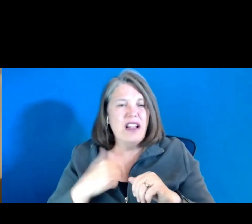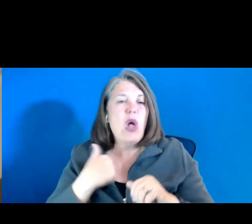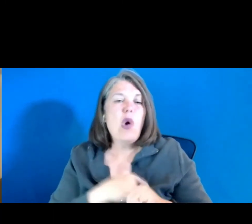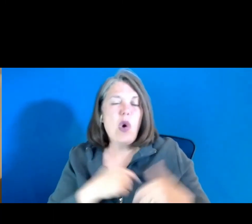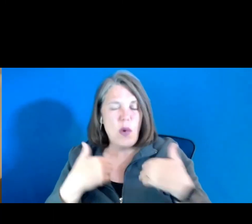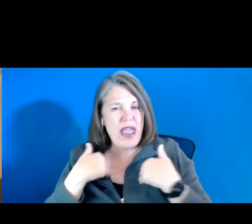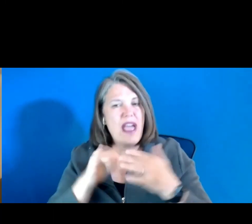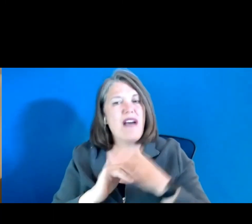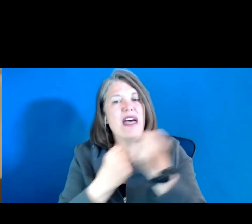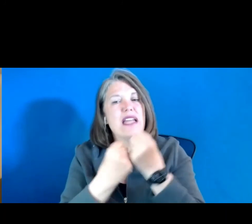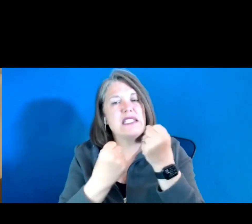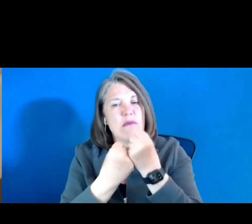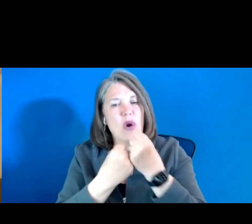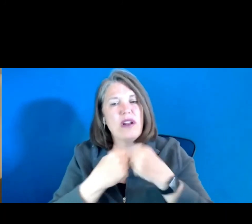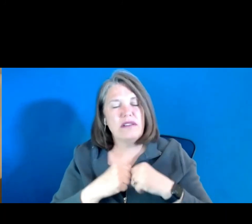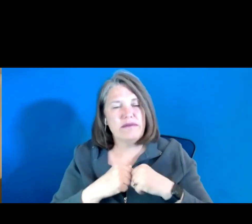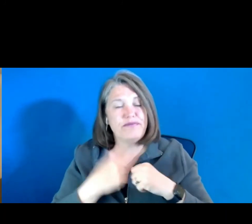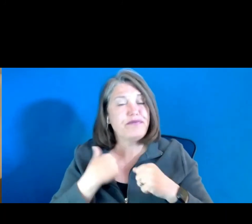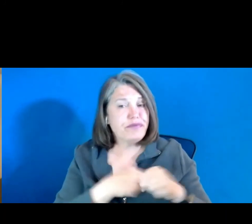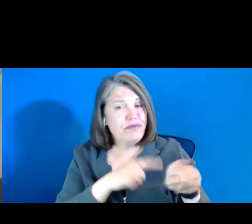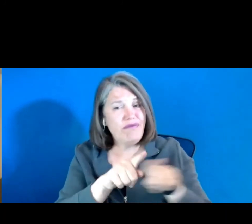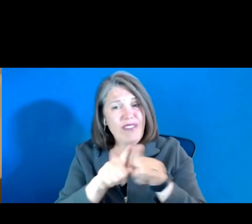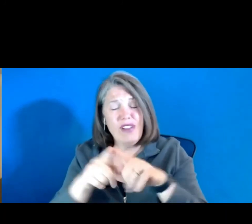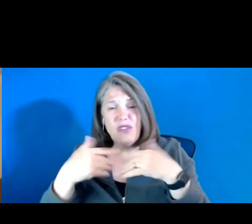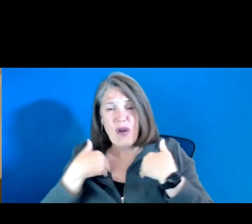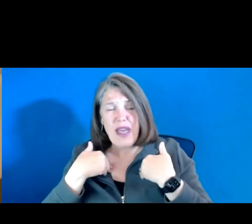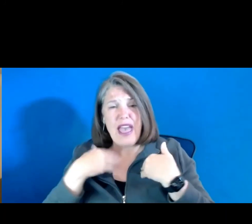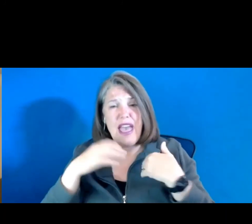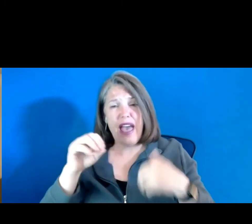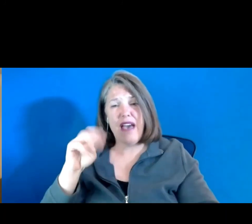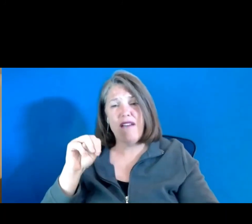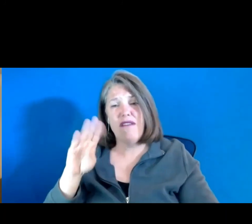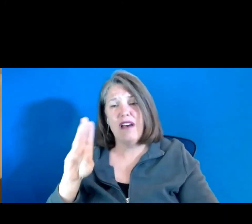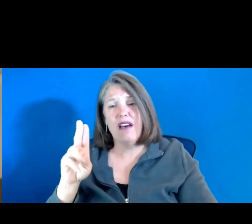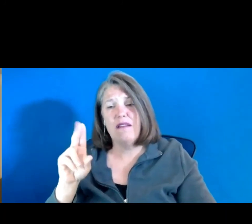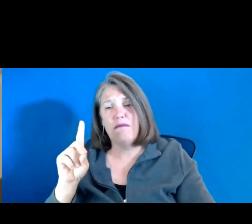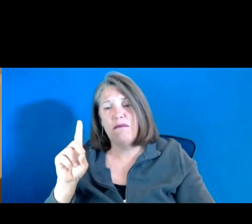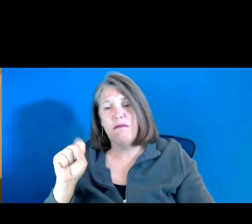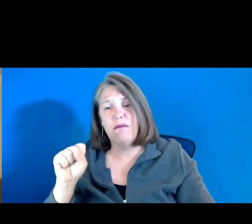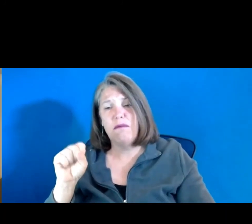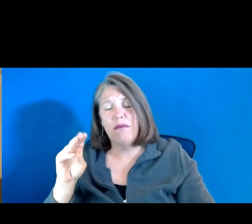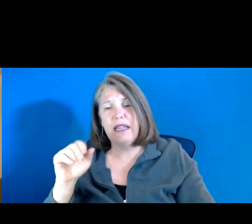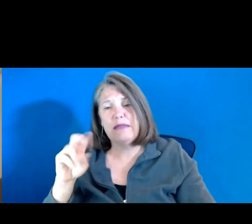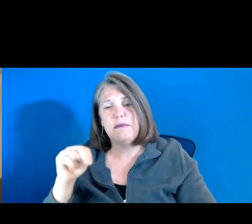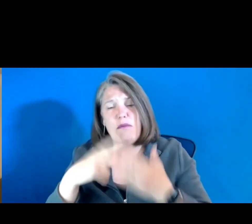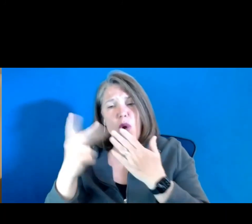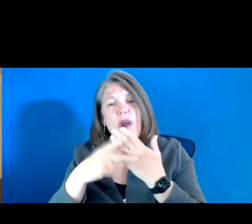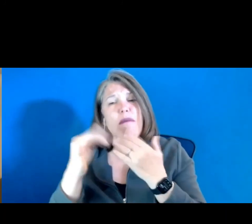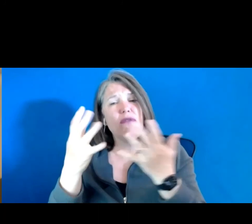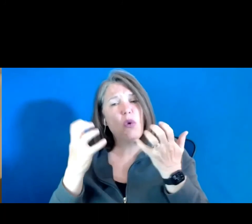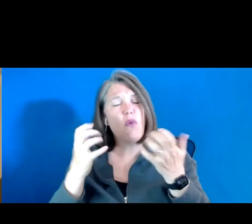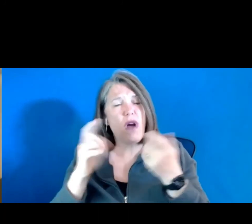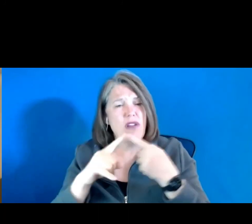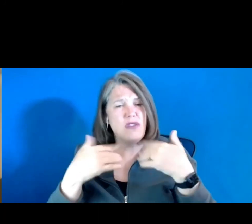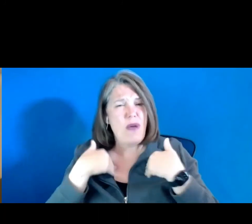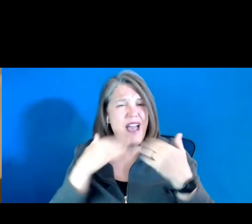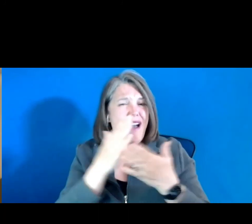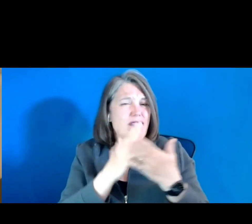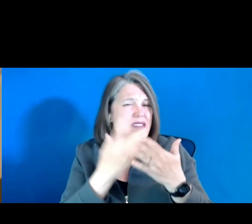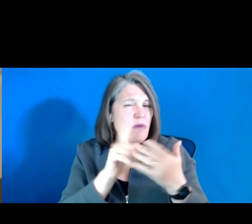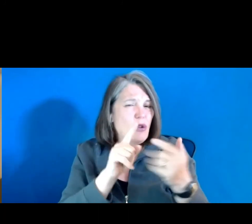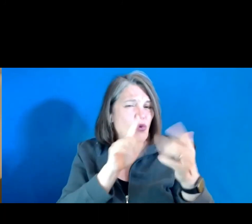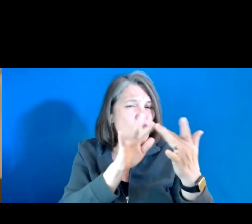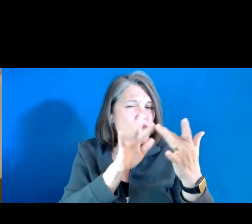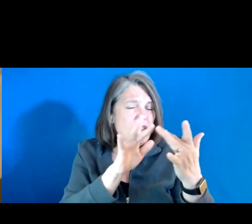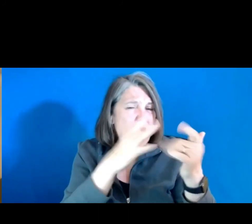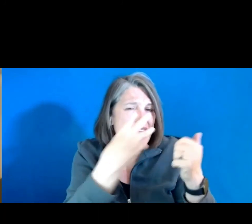support, we also have an ombuds program, if you want to have some touch base, and externally,